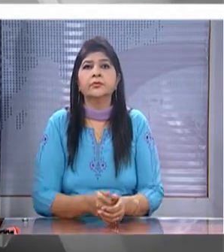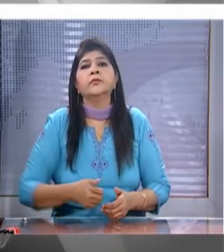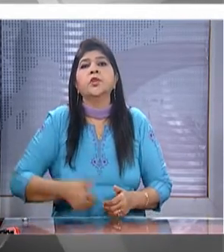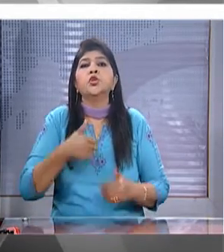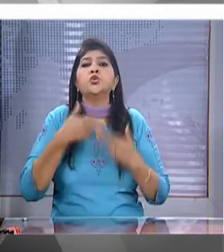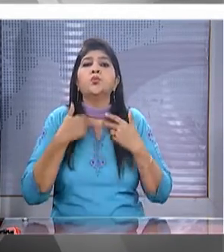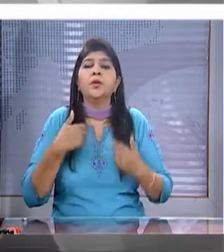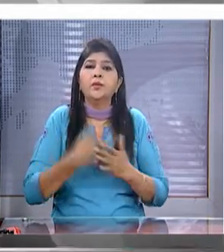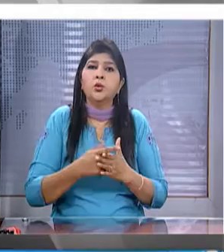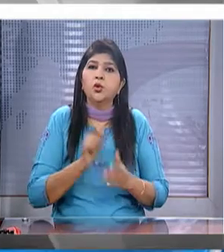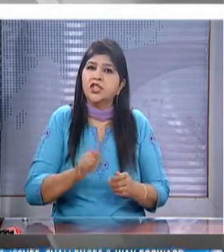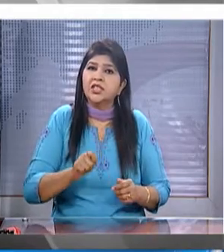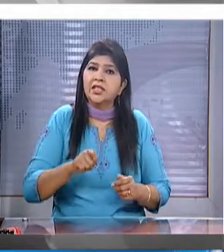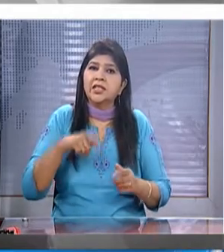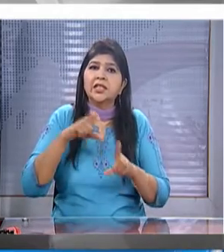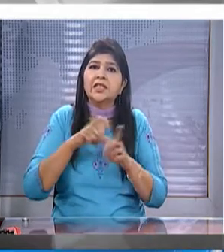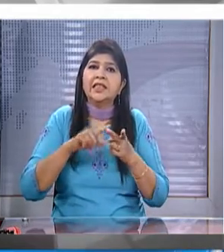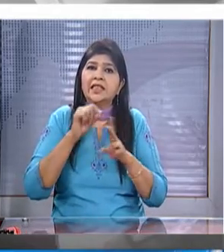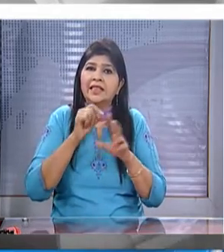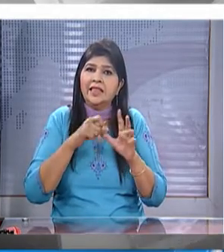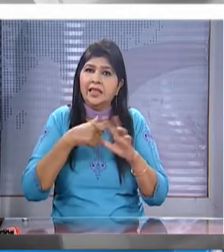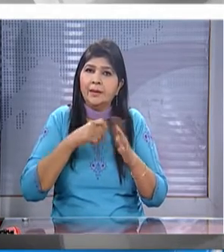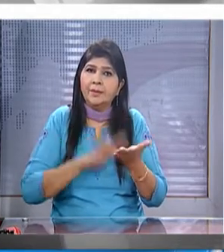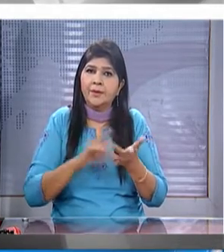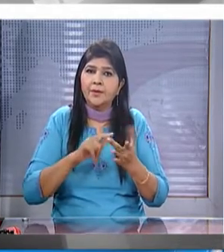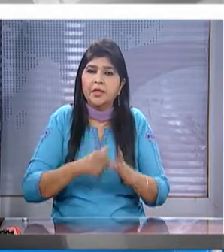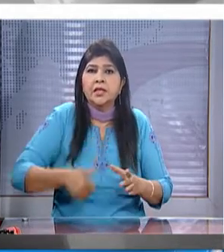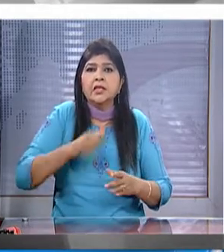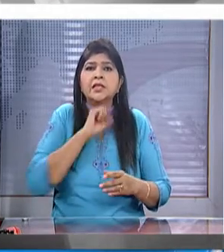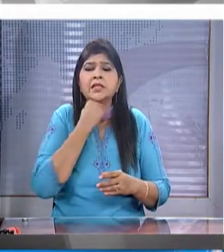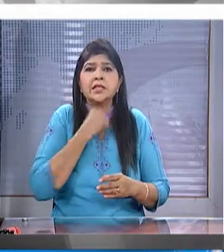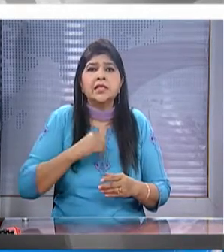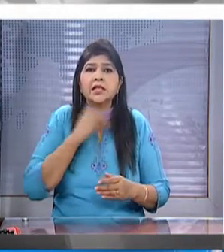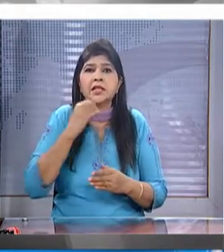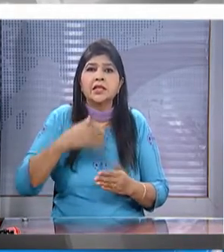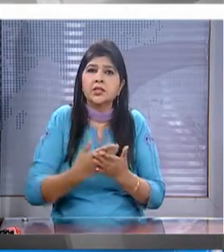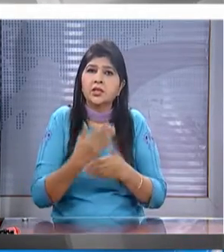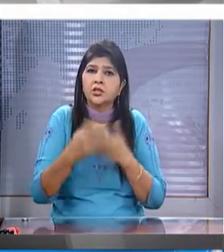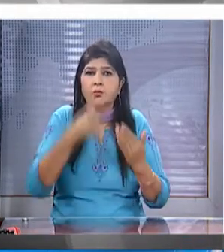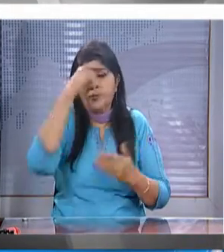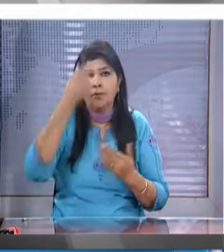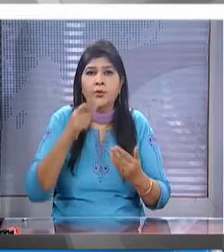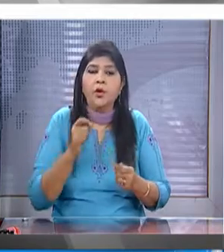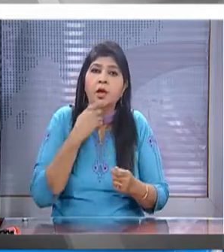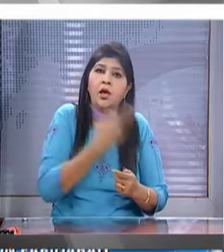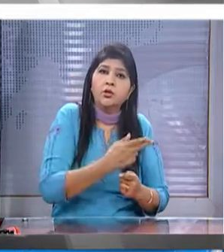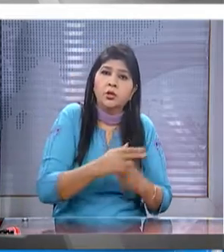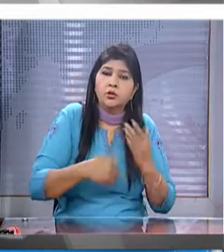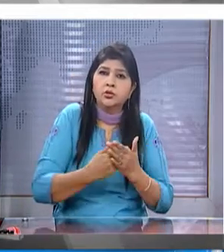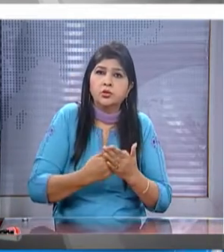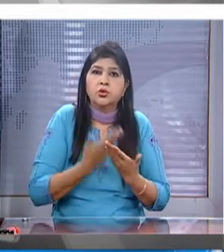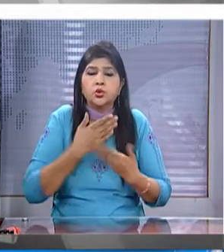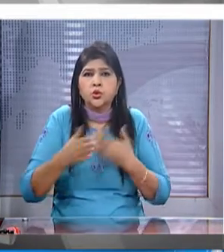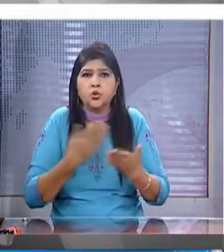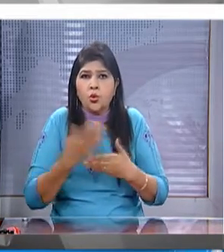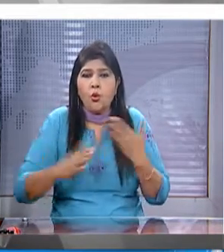supreme court judge justice deepak mishra has urged the senior citizens to raise their issue and problems and authorities will